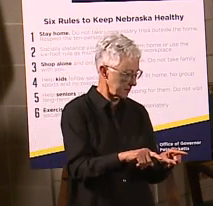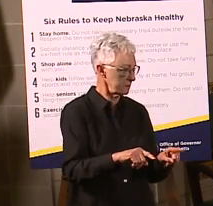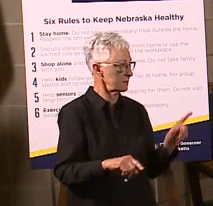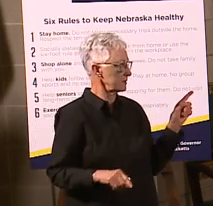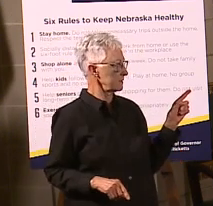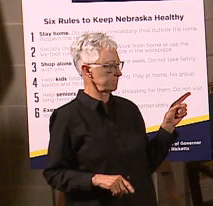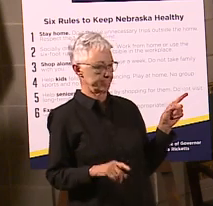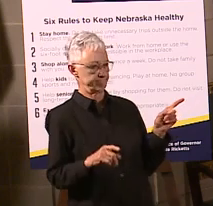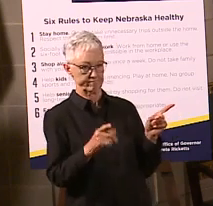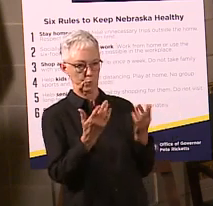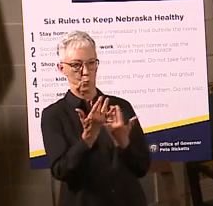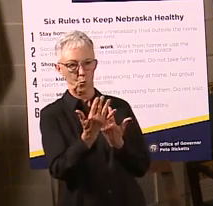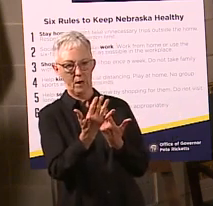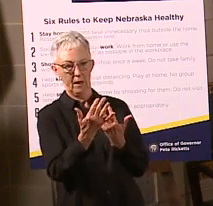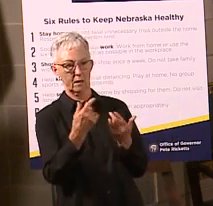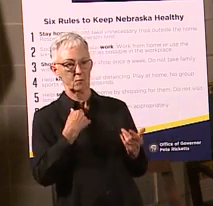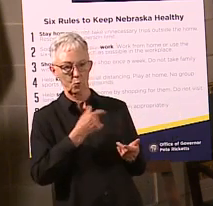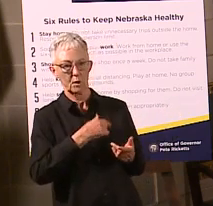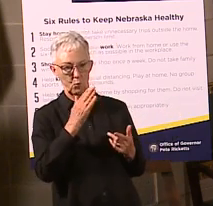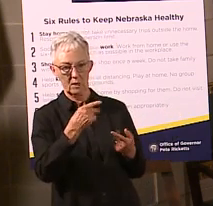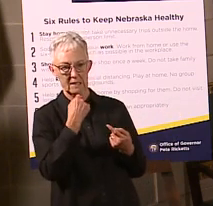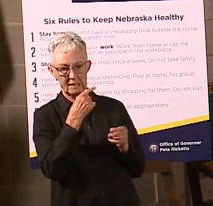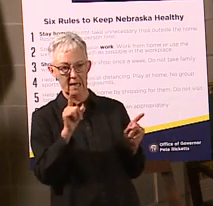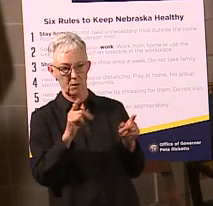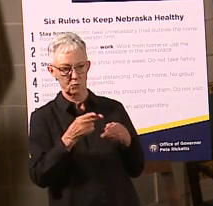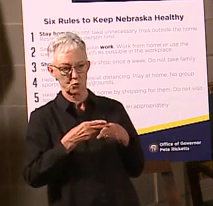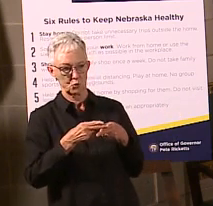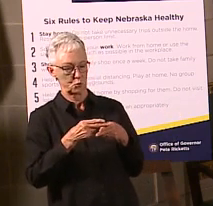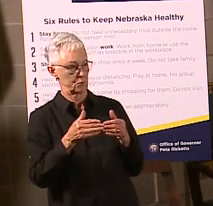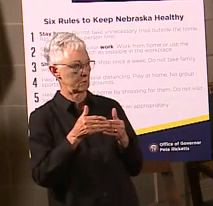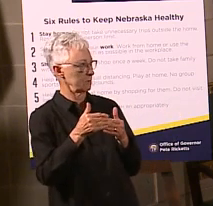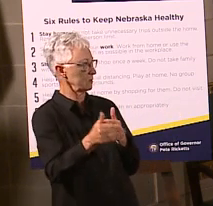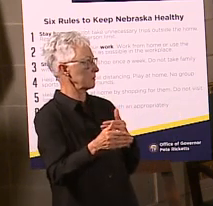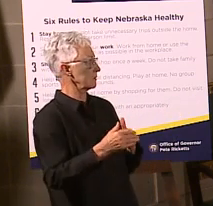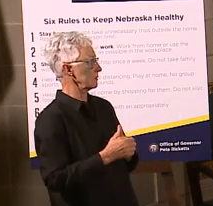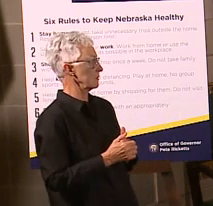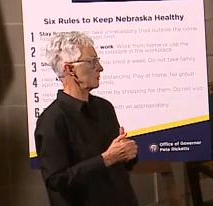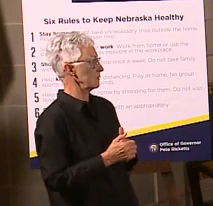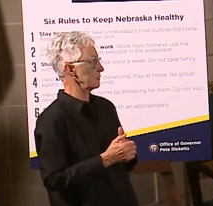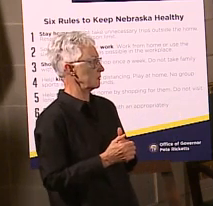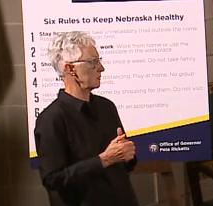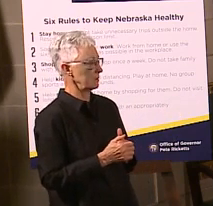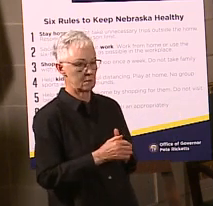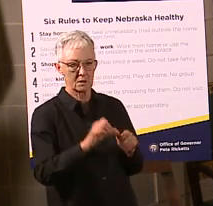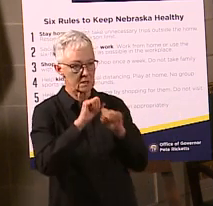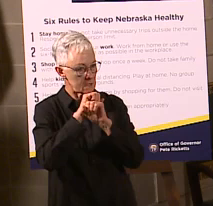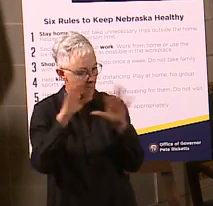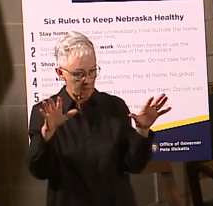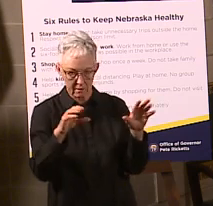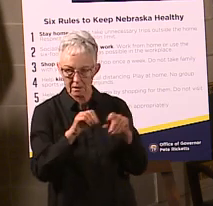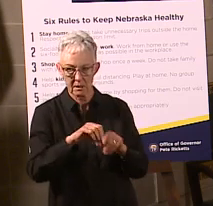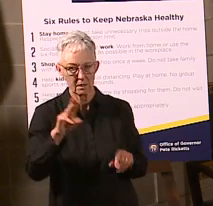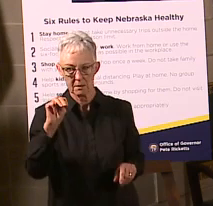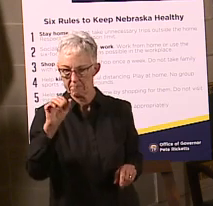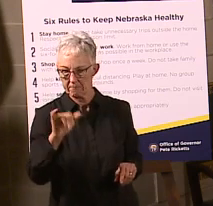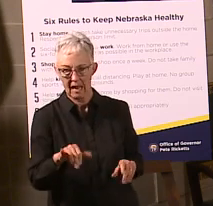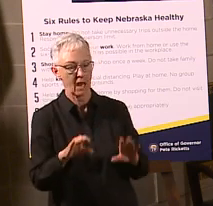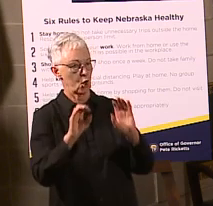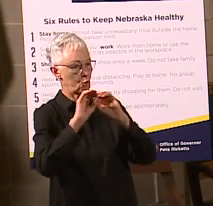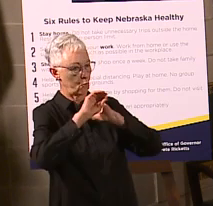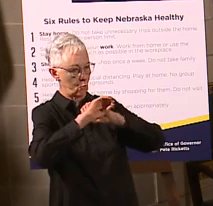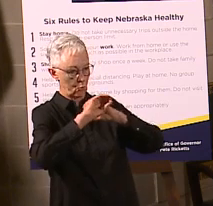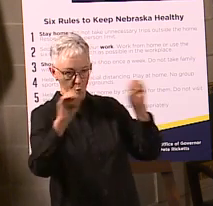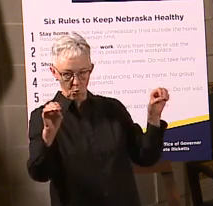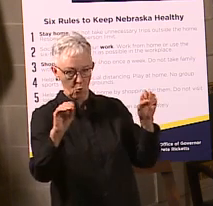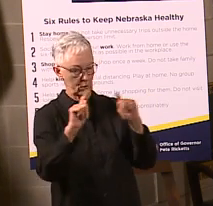announcement on that as we kind of work through the process. But, just so we're clear, nothing in May. No organized team